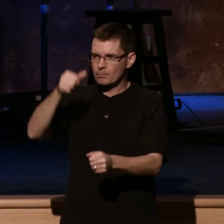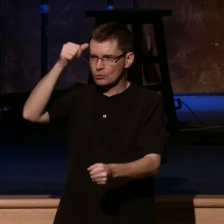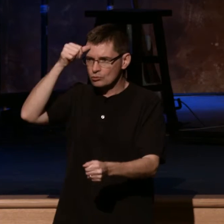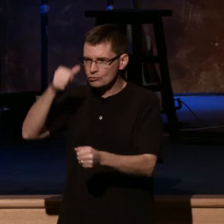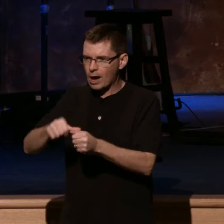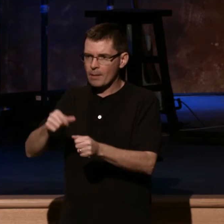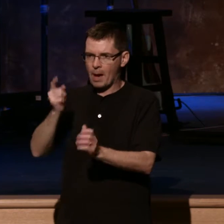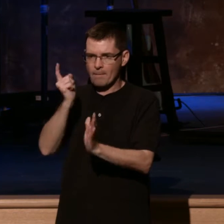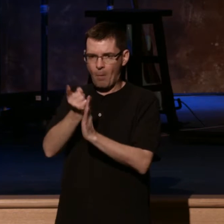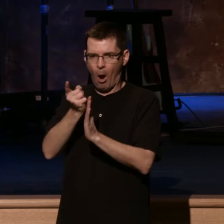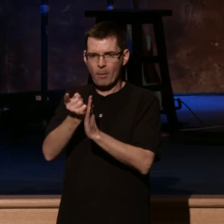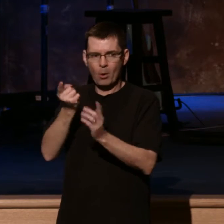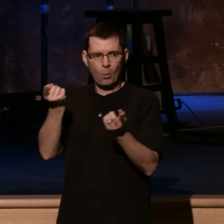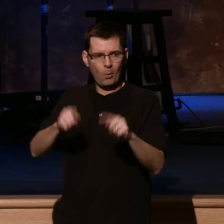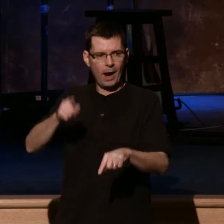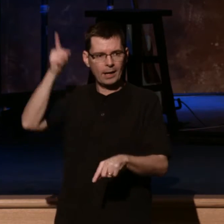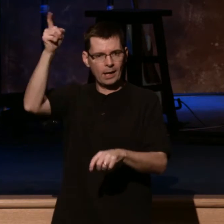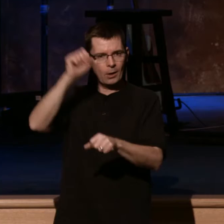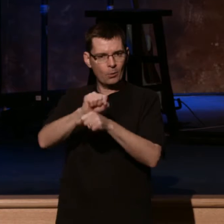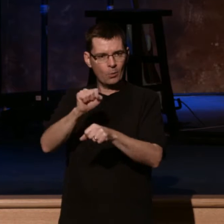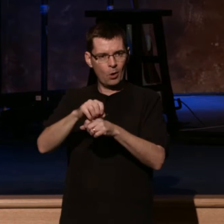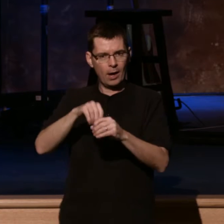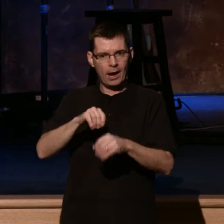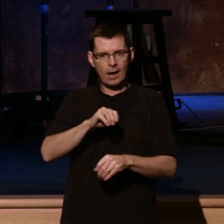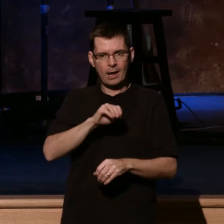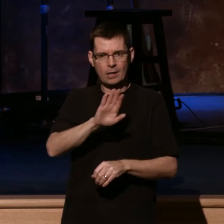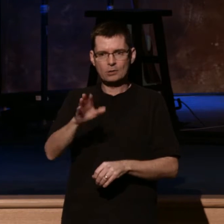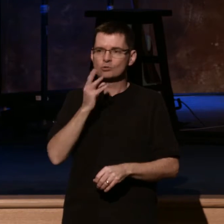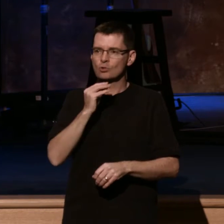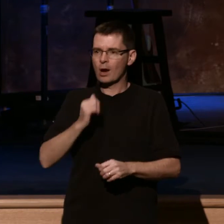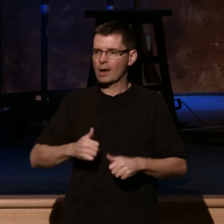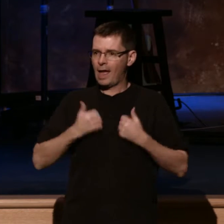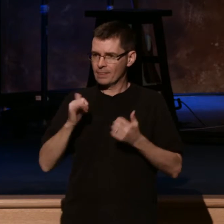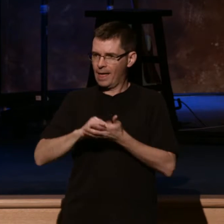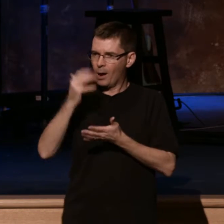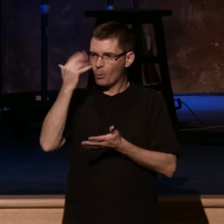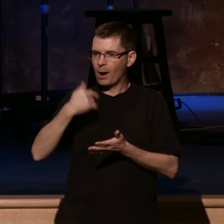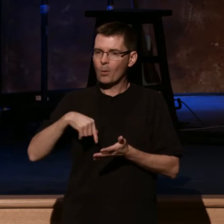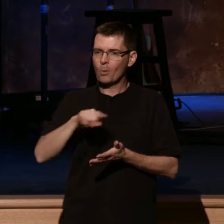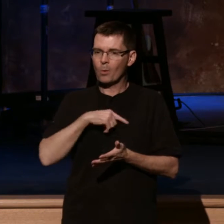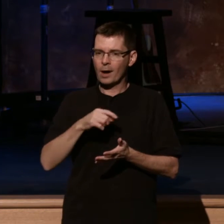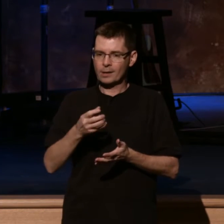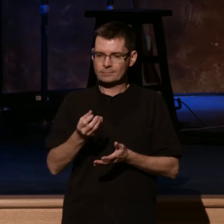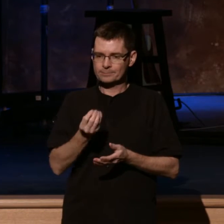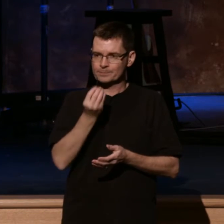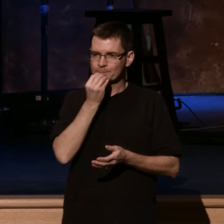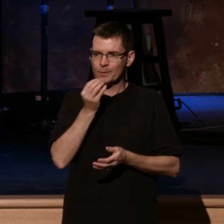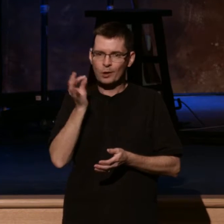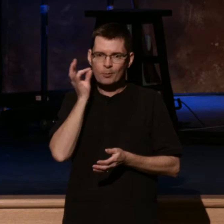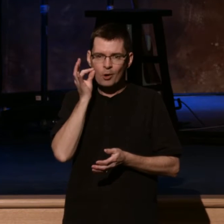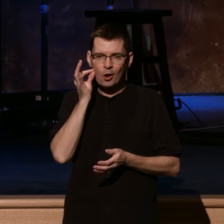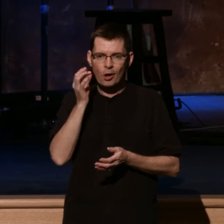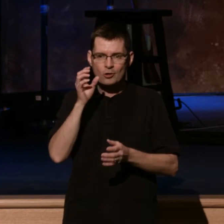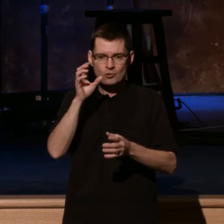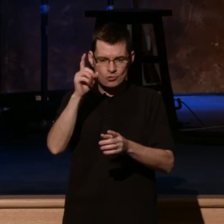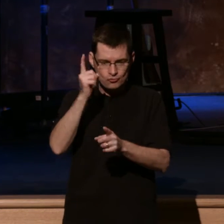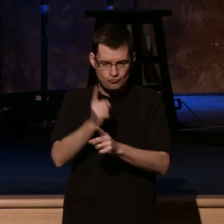work in their lives. I would suggest to you that's why we have communion on a regular basis. We are coming back to trust the great moment of our